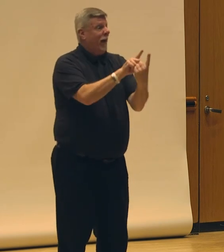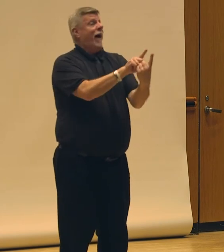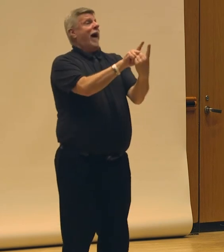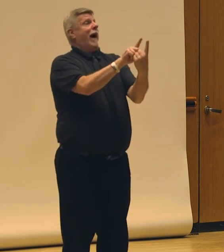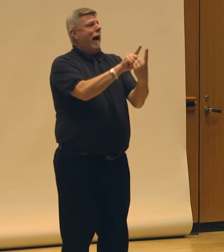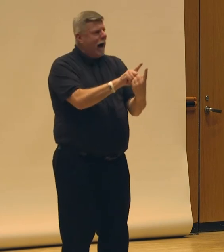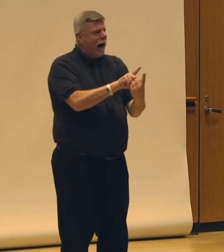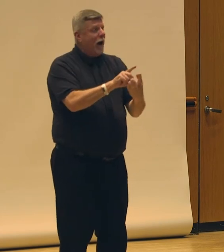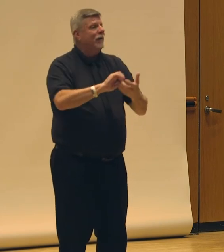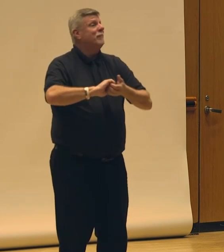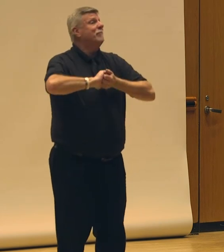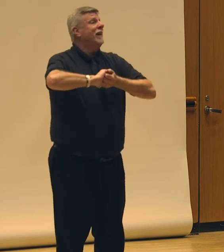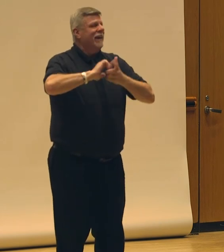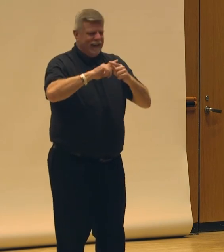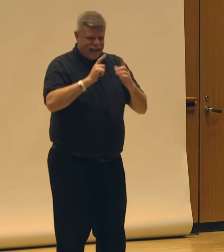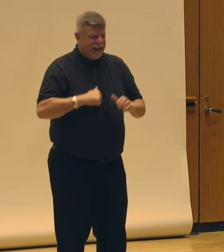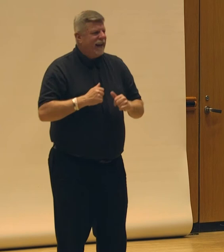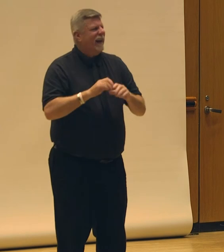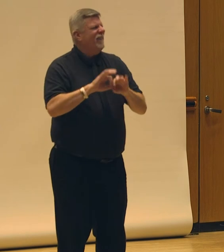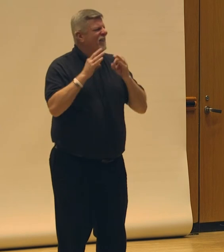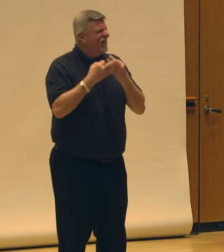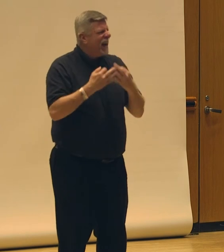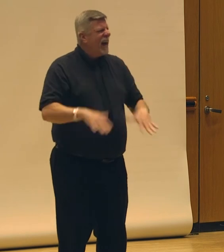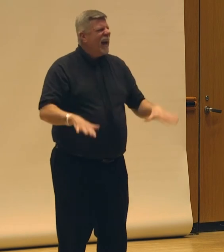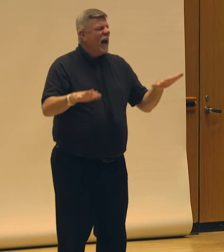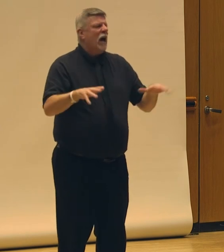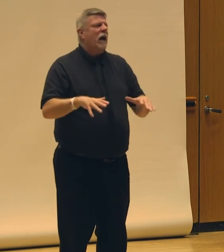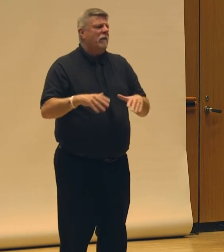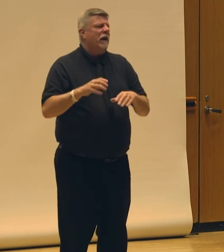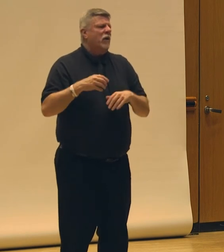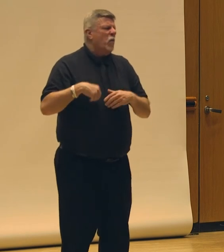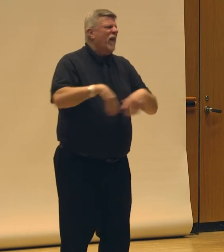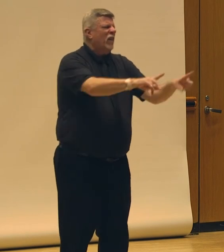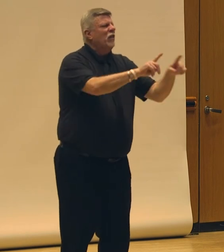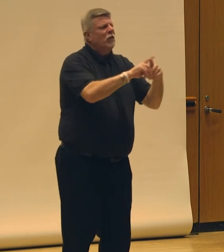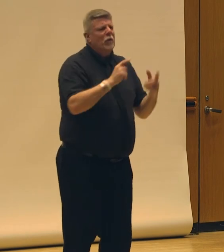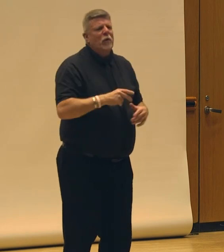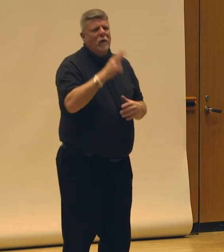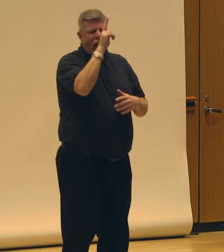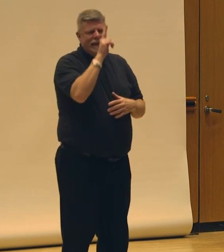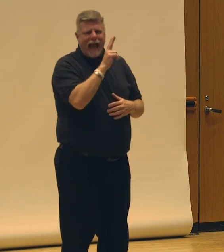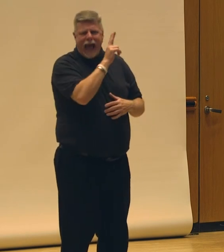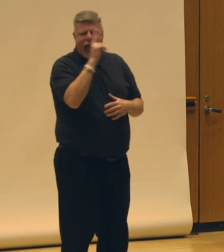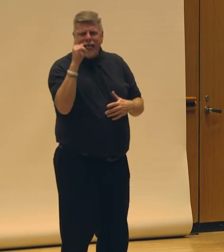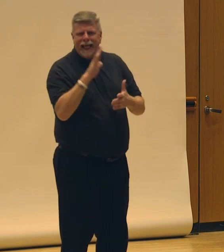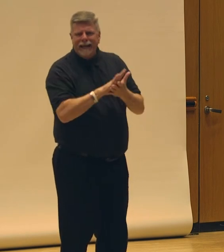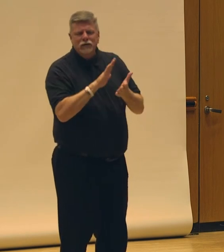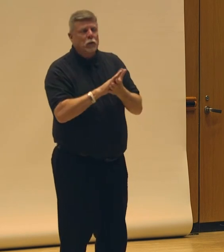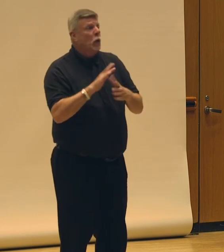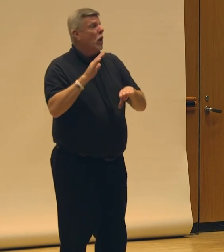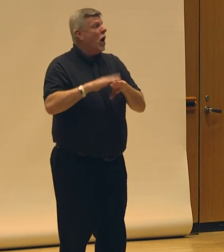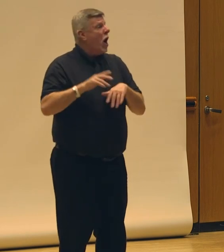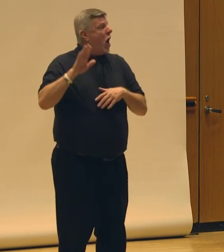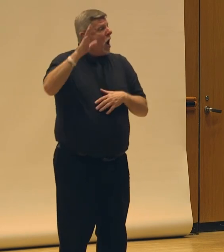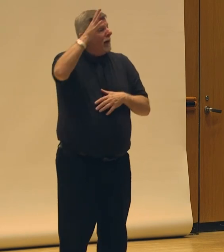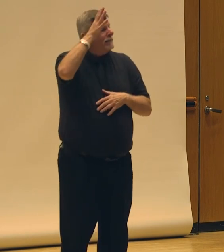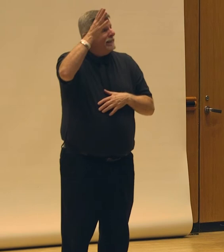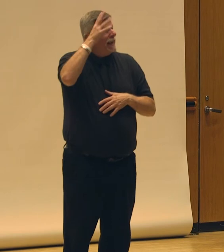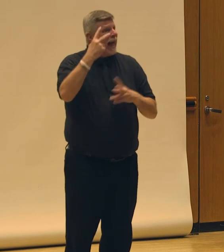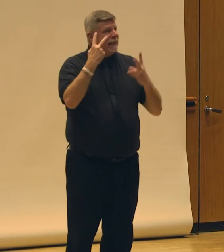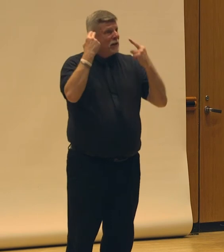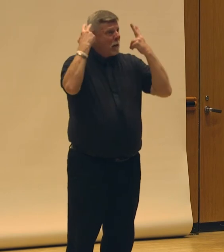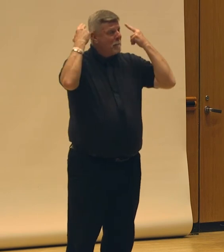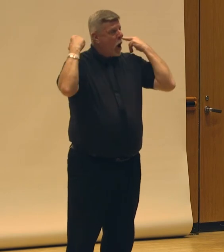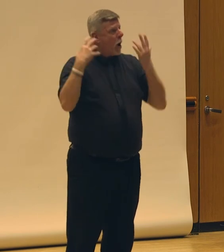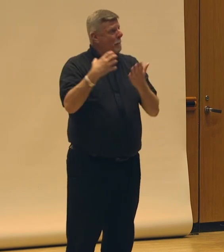family. They put us all through Catholic school on a barber's salary. They did all of these amazing